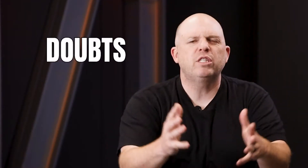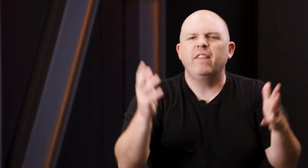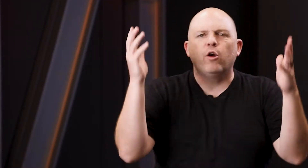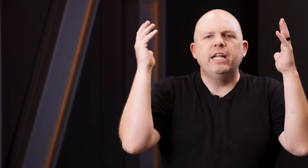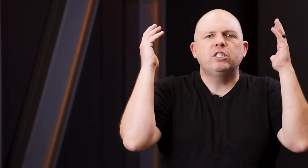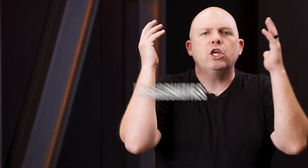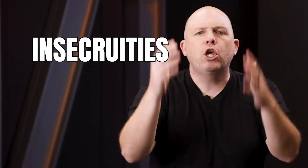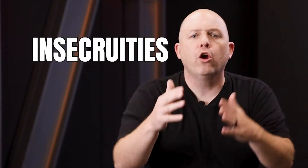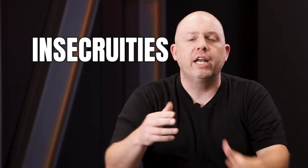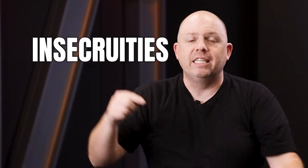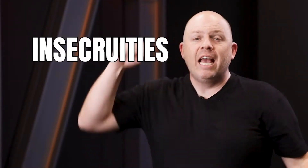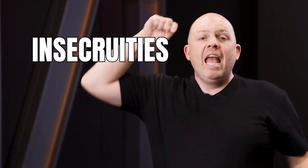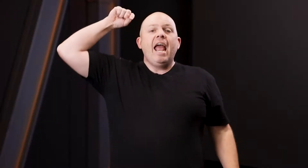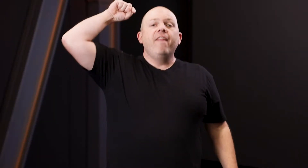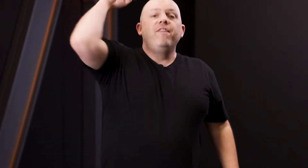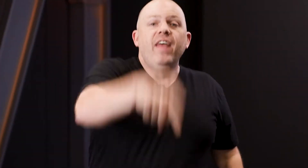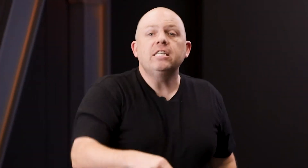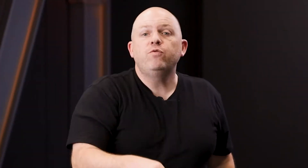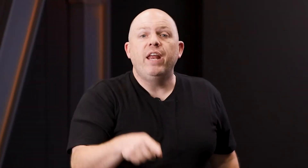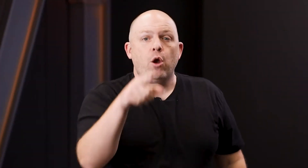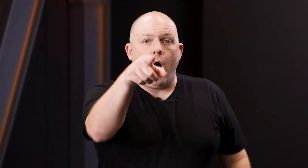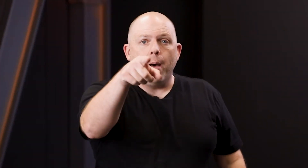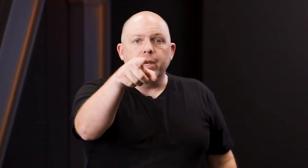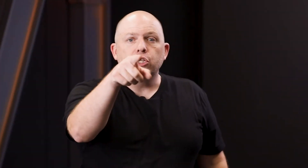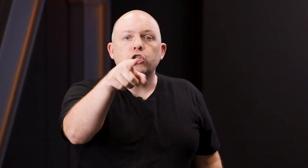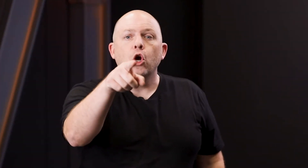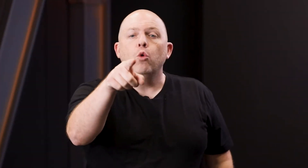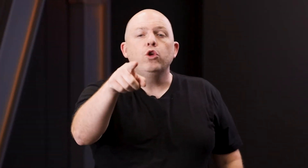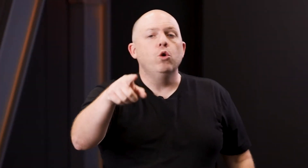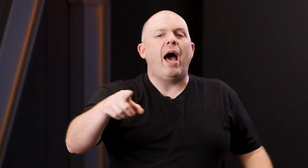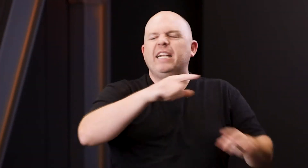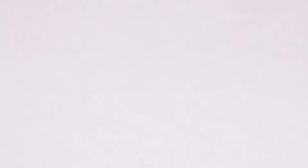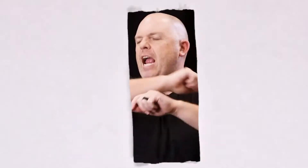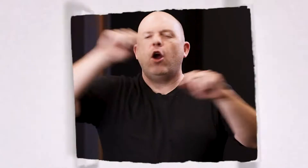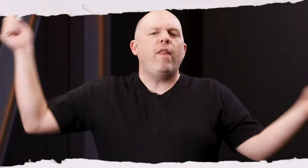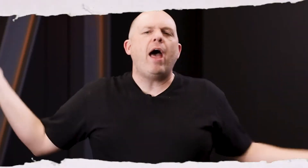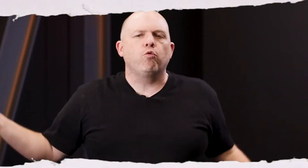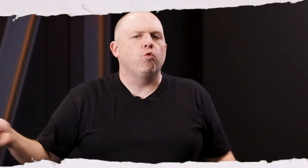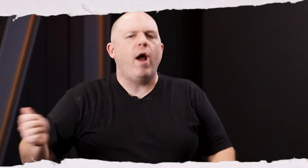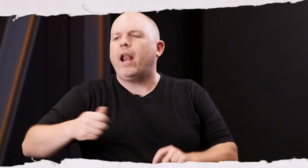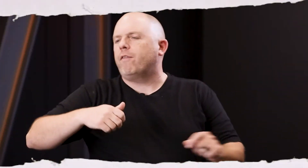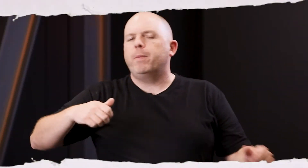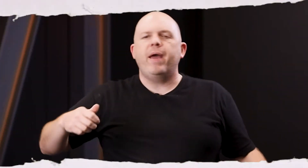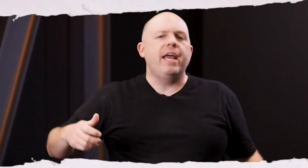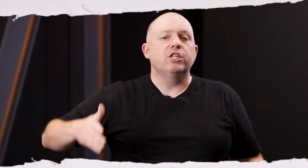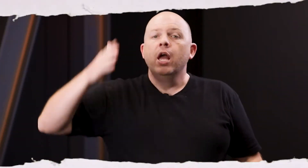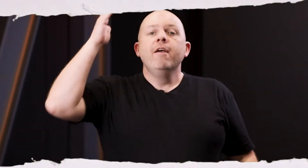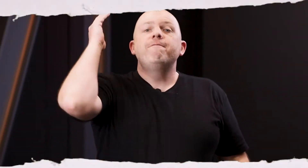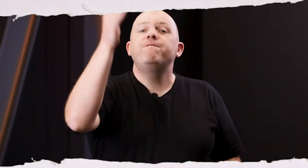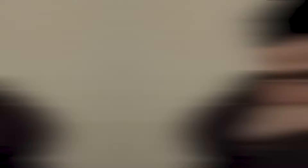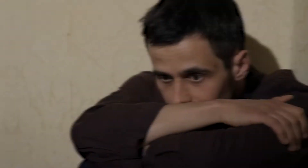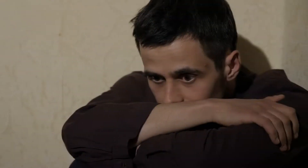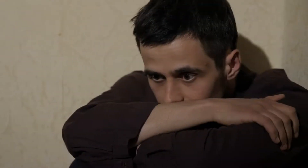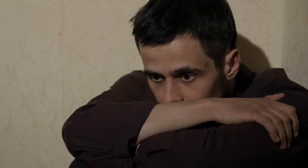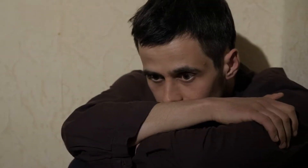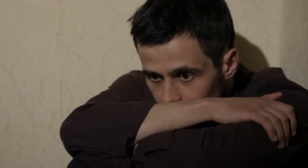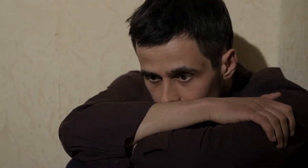and their insecurities. In this video, I'm gonna show you how to tear that right off the page. Fear should not